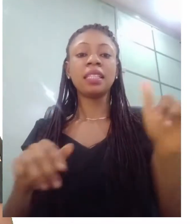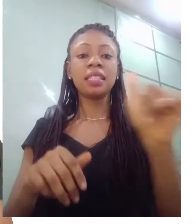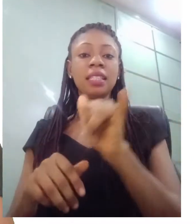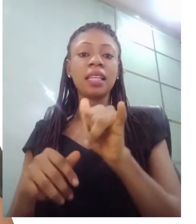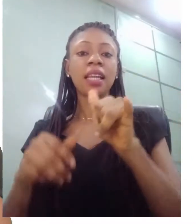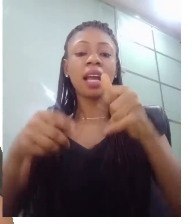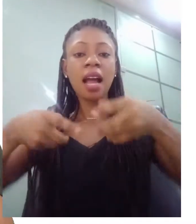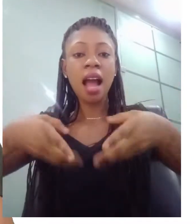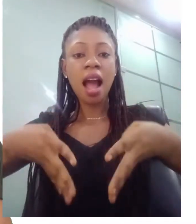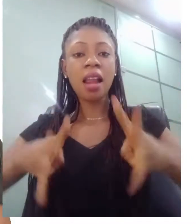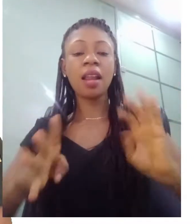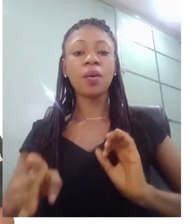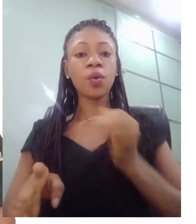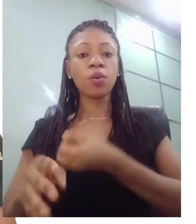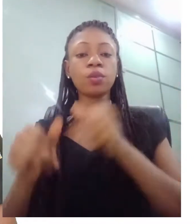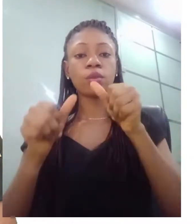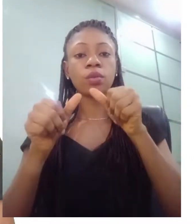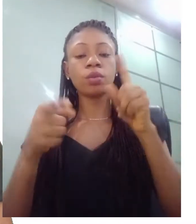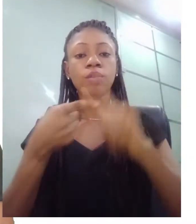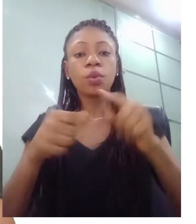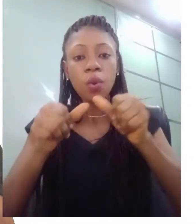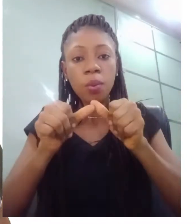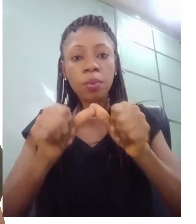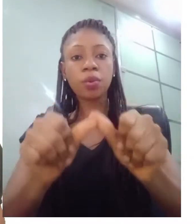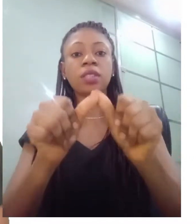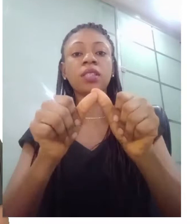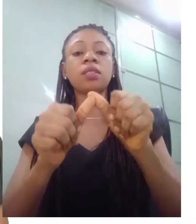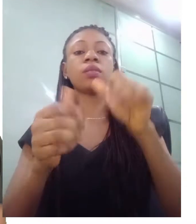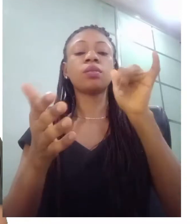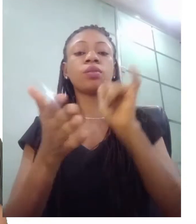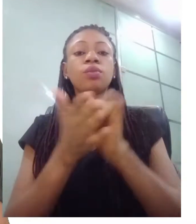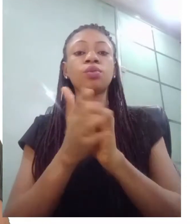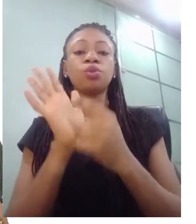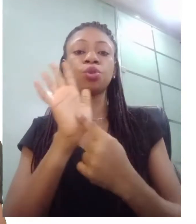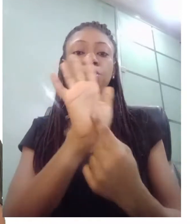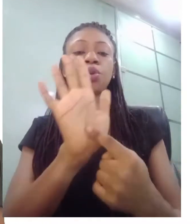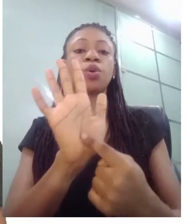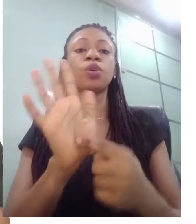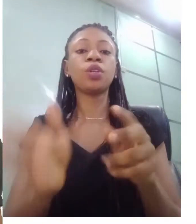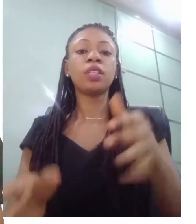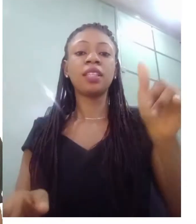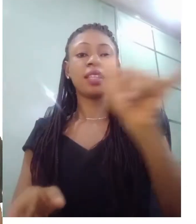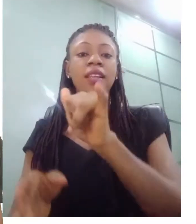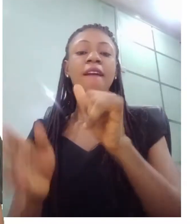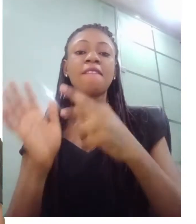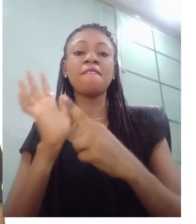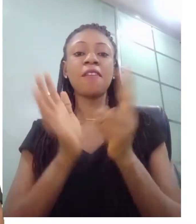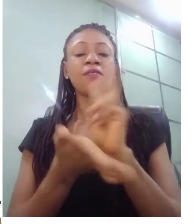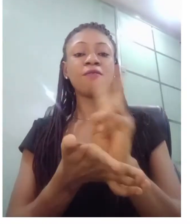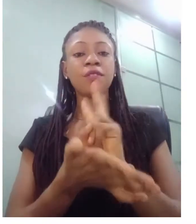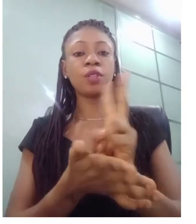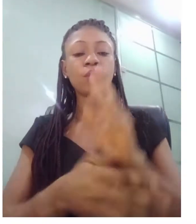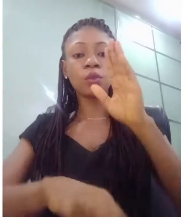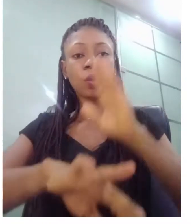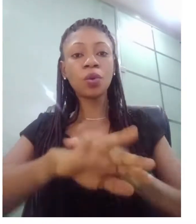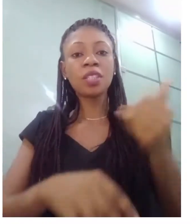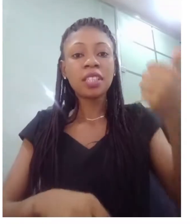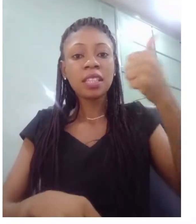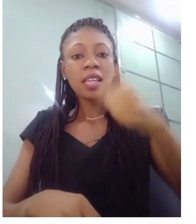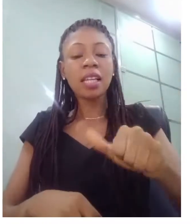display their videos to show their videos on the website on any media that we want to because they were so happy